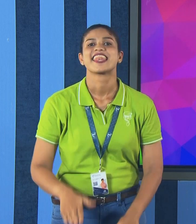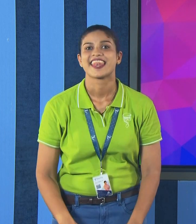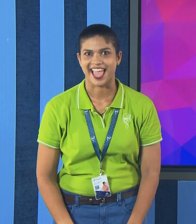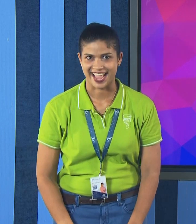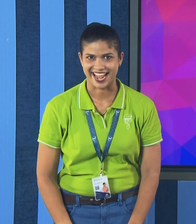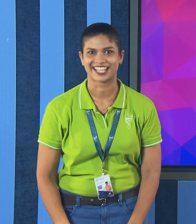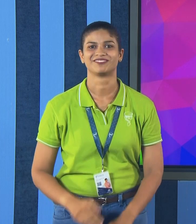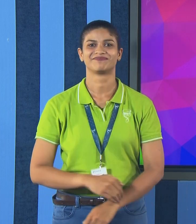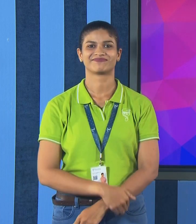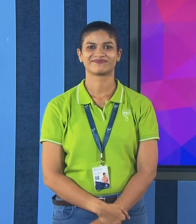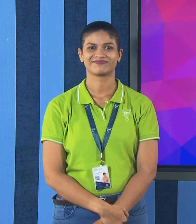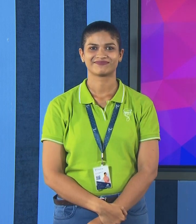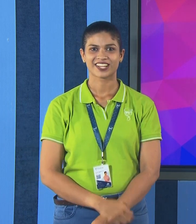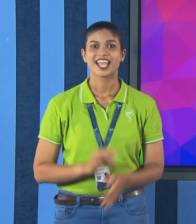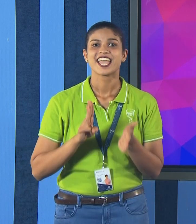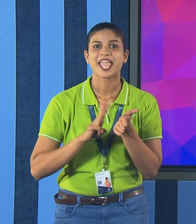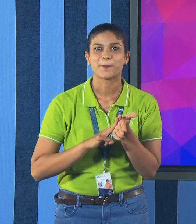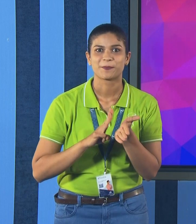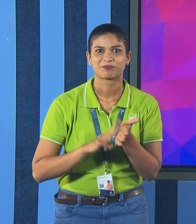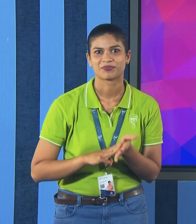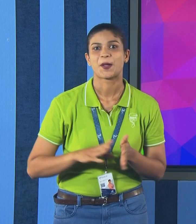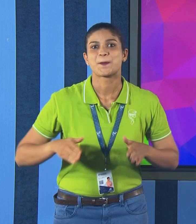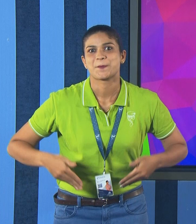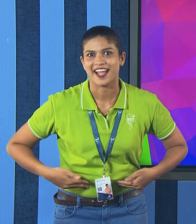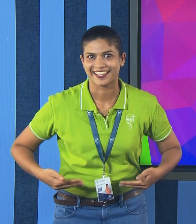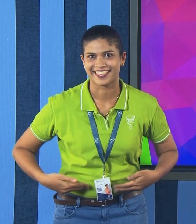leg. M, monkey.